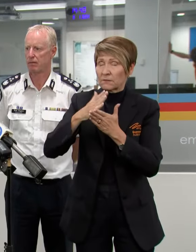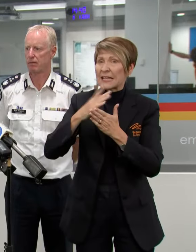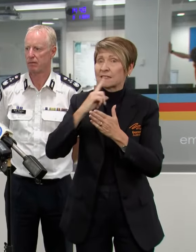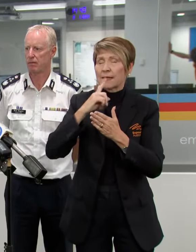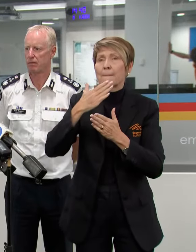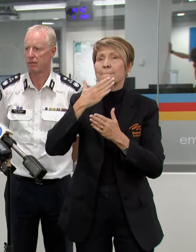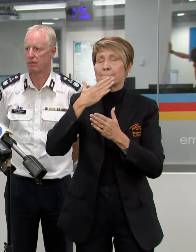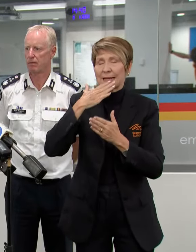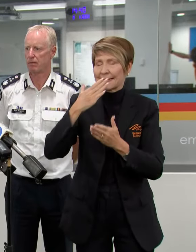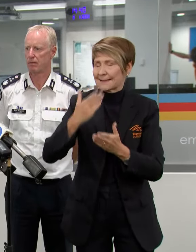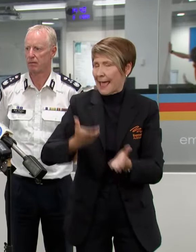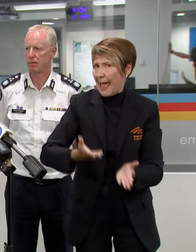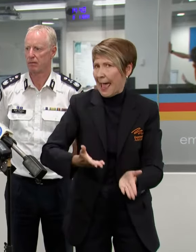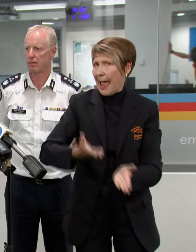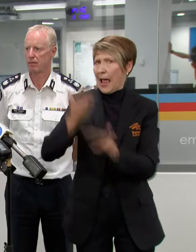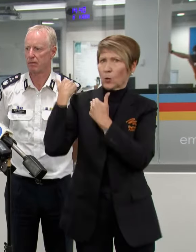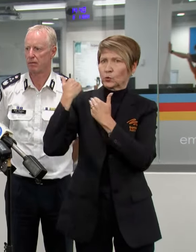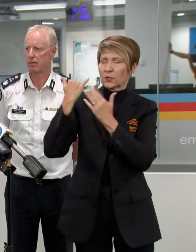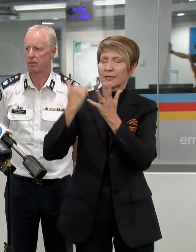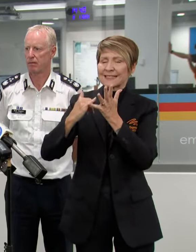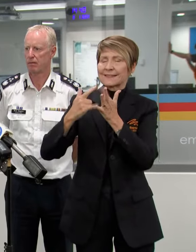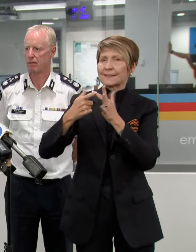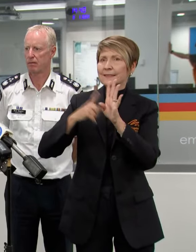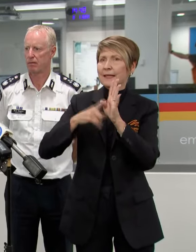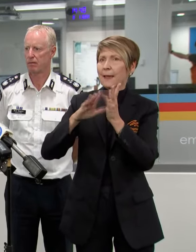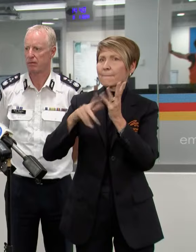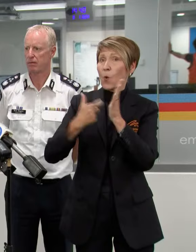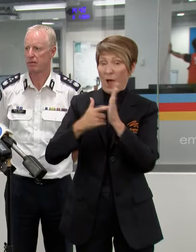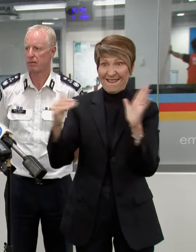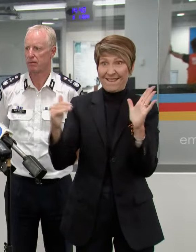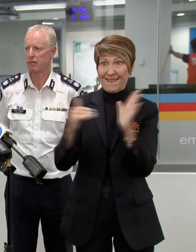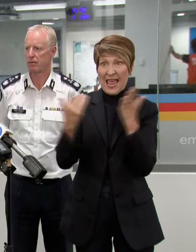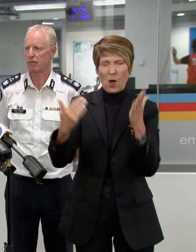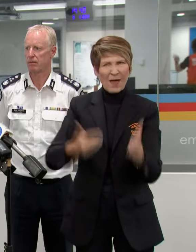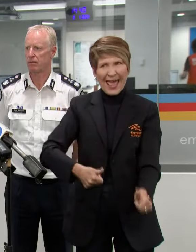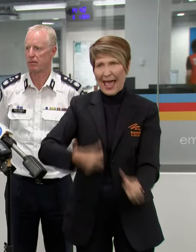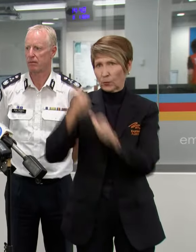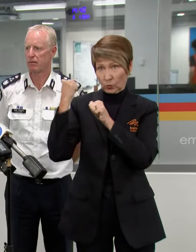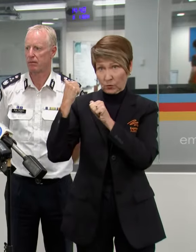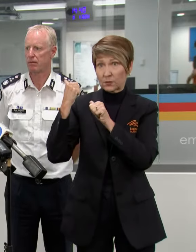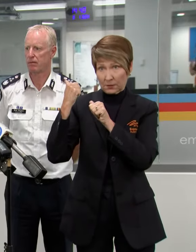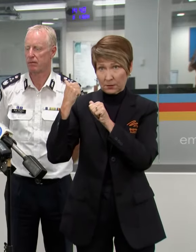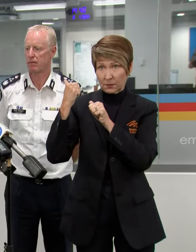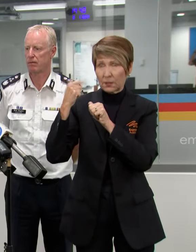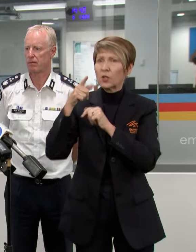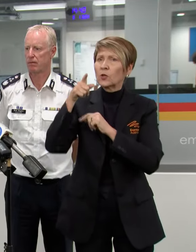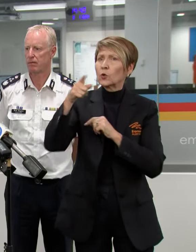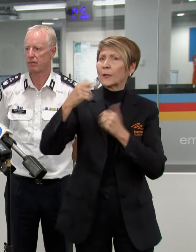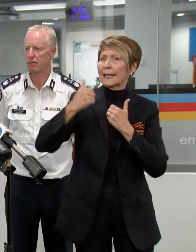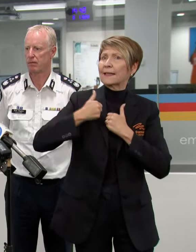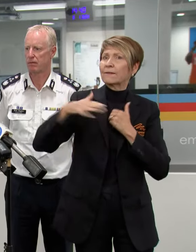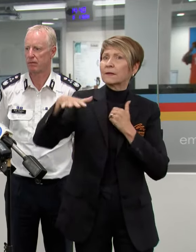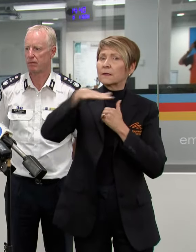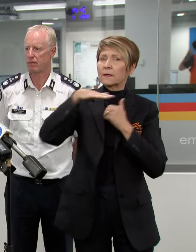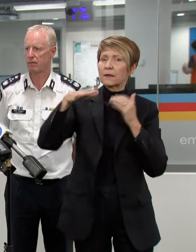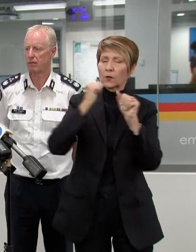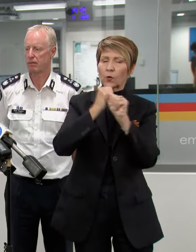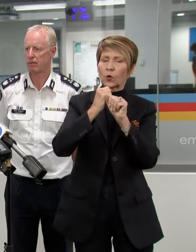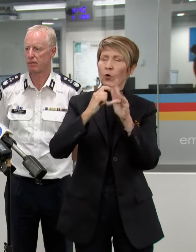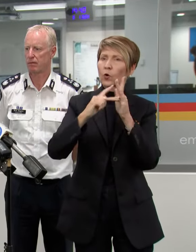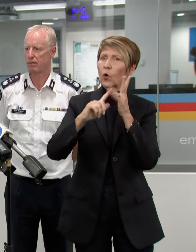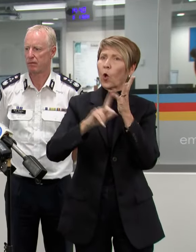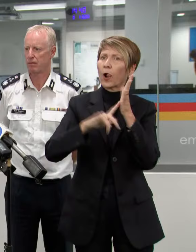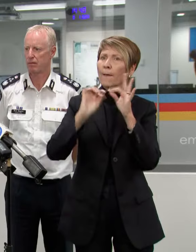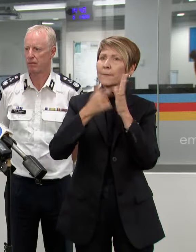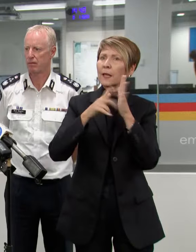immediately is now in place for the Seymour community. And in particular, for those that are immediately around the Goulburn River at